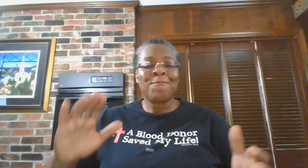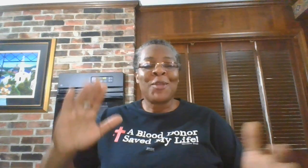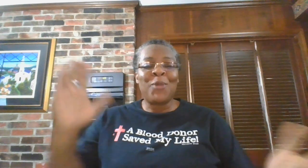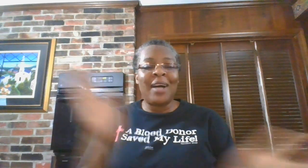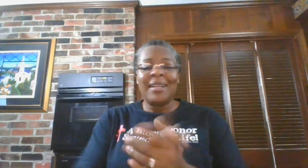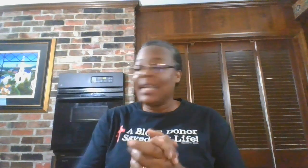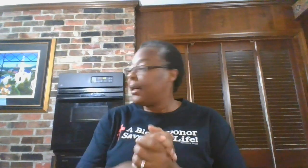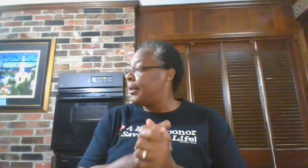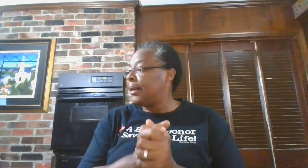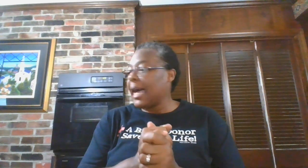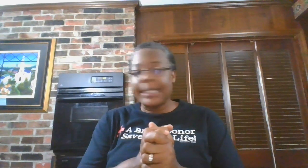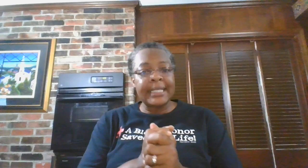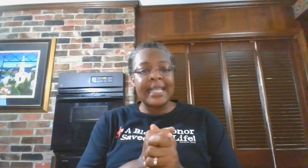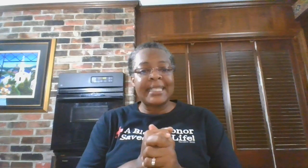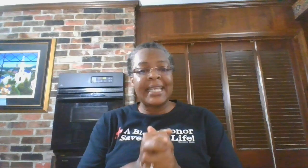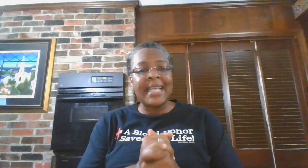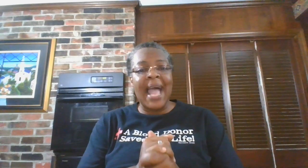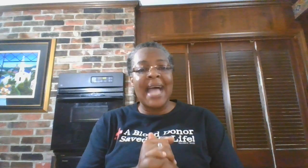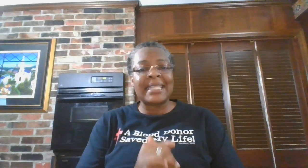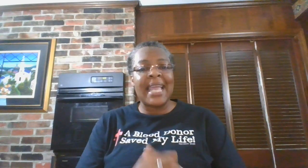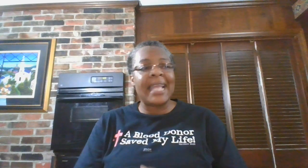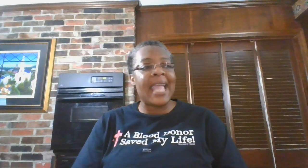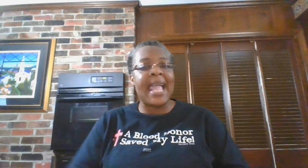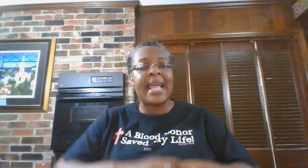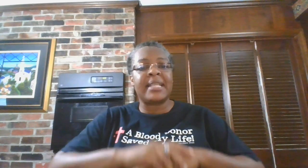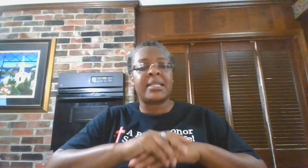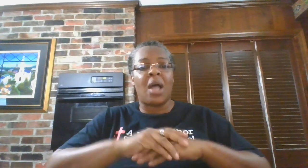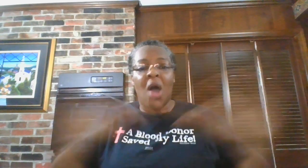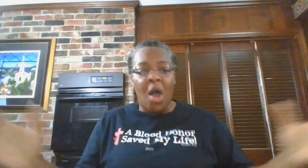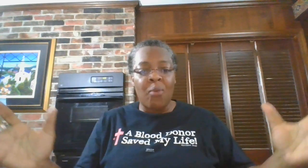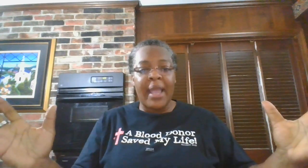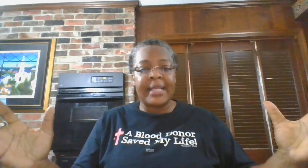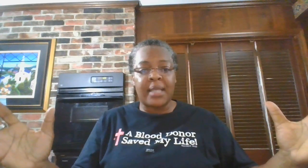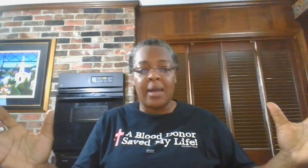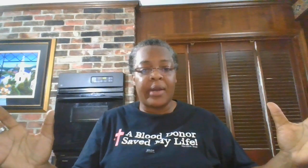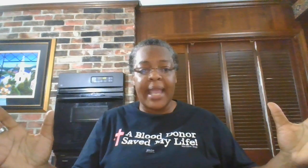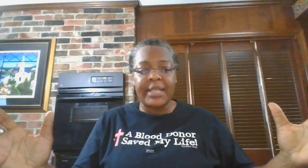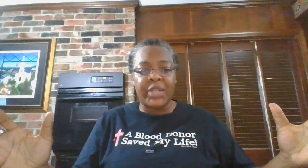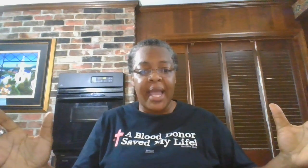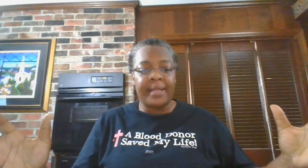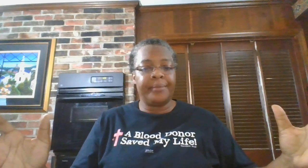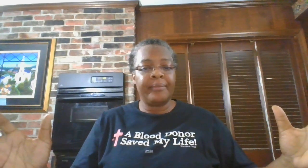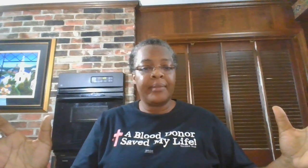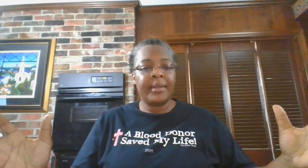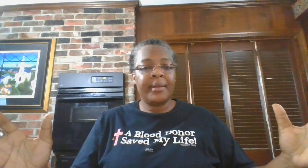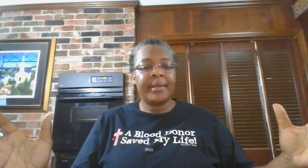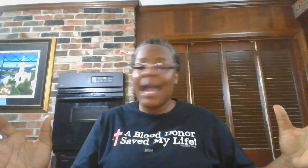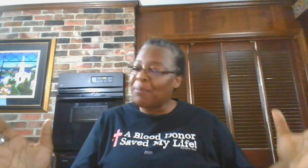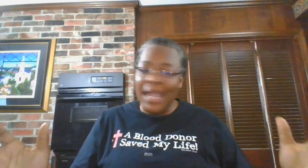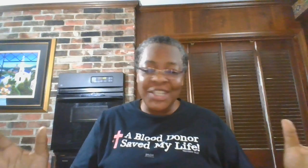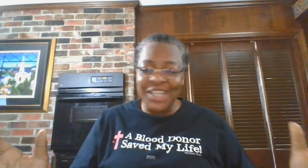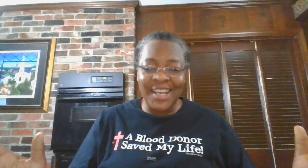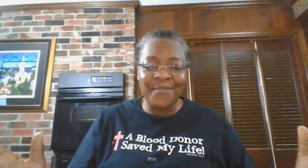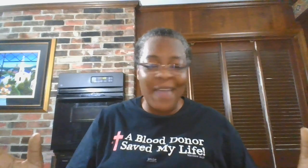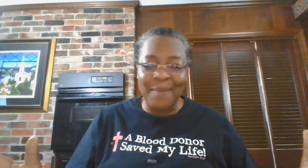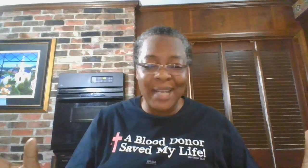Well, I guess that's it, guys. And as always, congregation, God bless you, family.